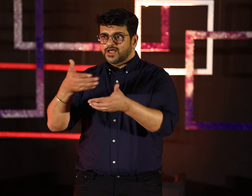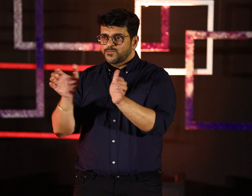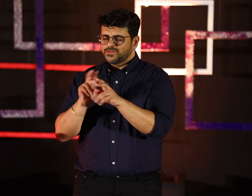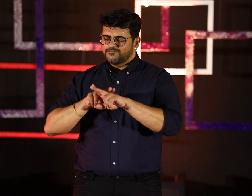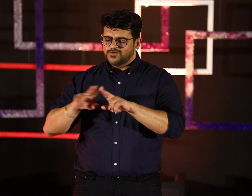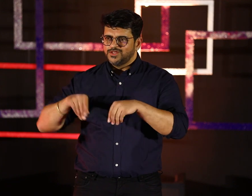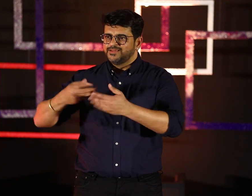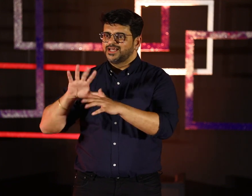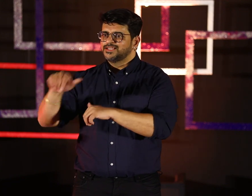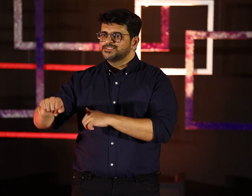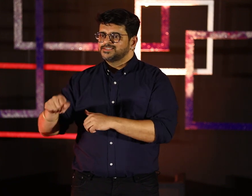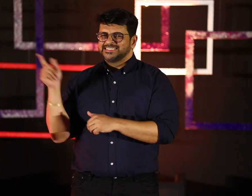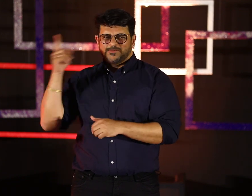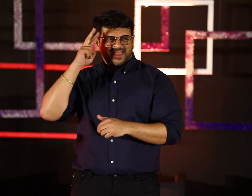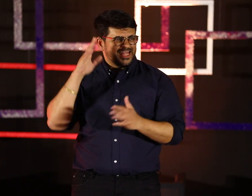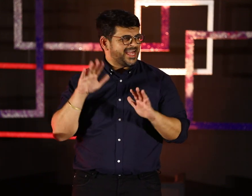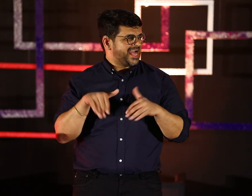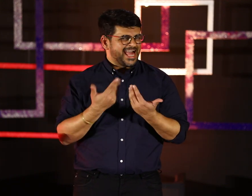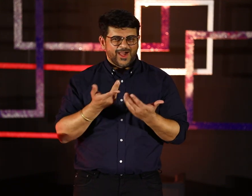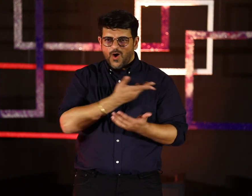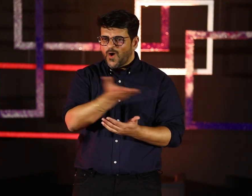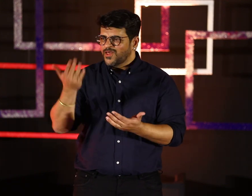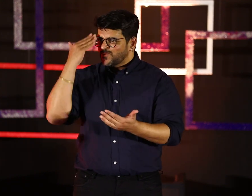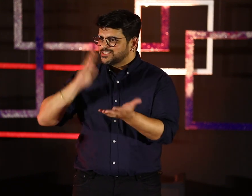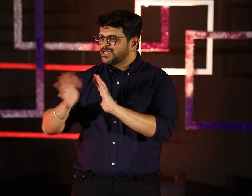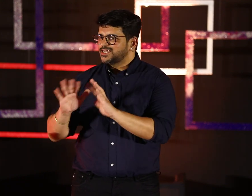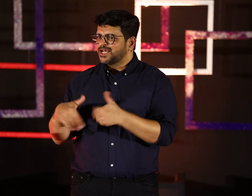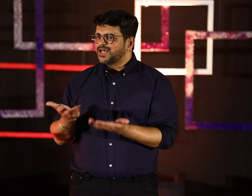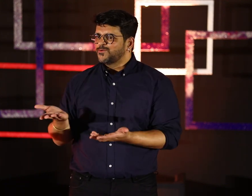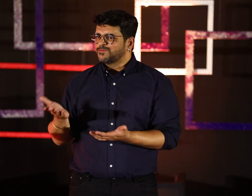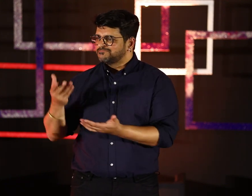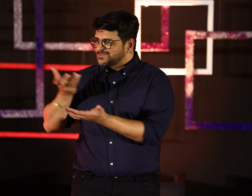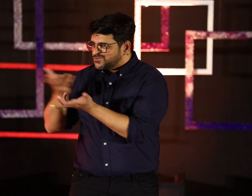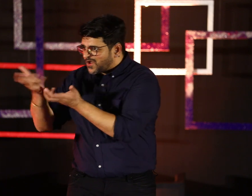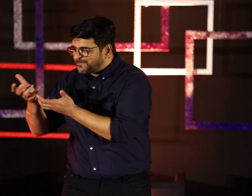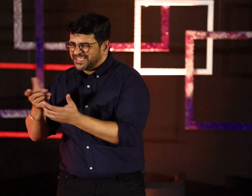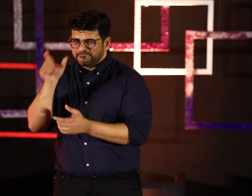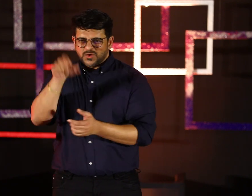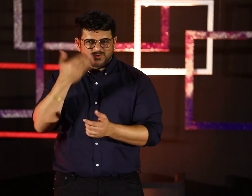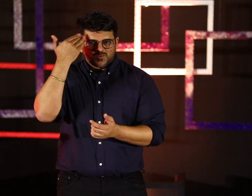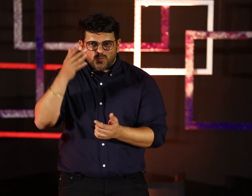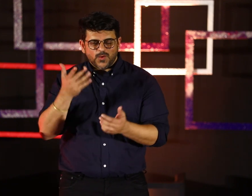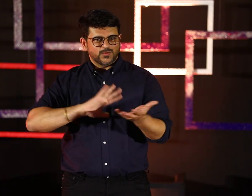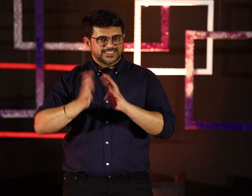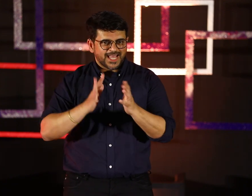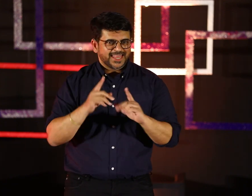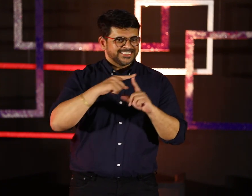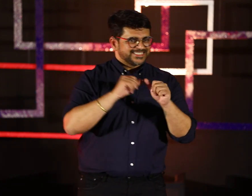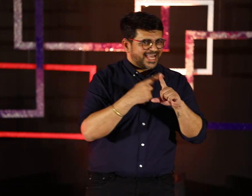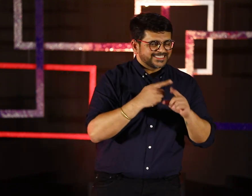Yes. You see how the community is giving full access. And he was wondering. He was so curious how everybody suddenly started signing. The shopkeeper. The fruit